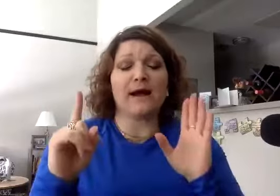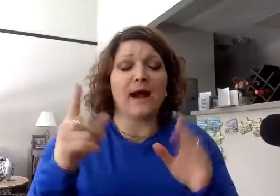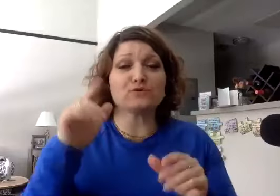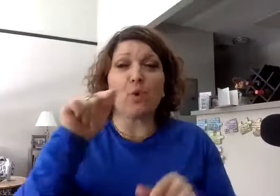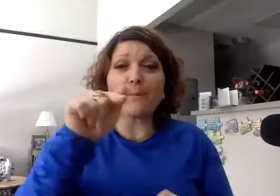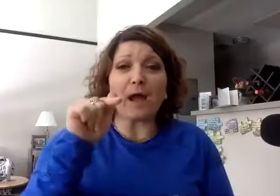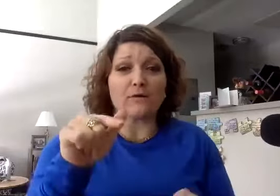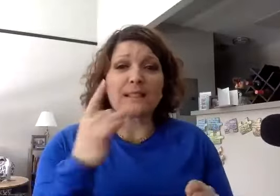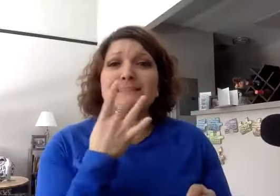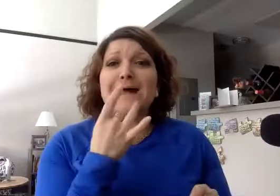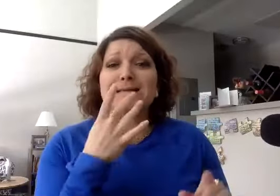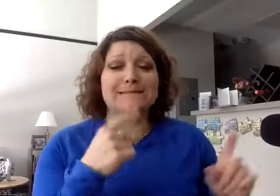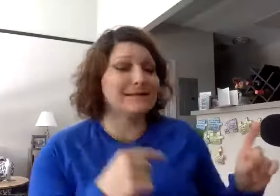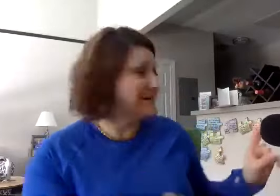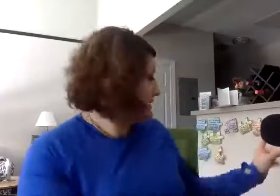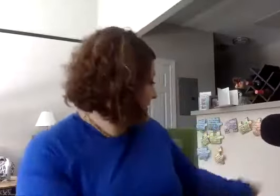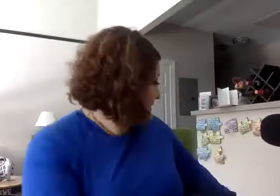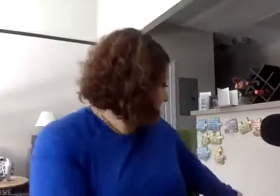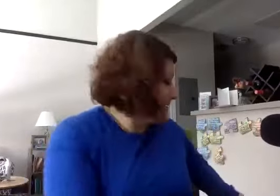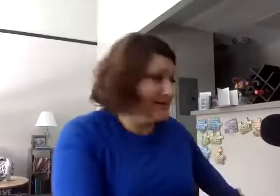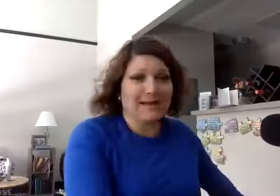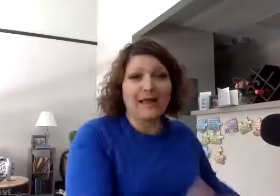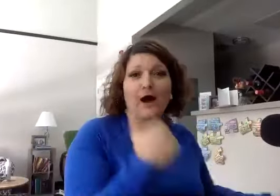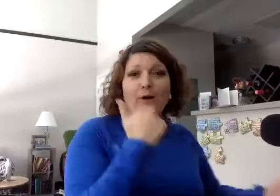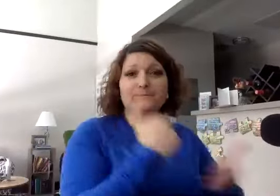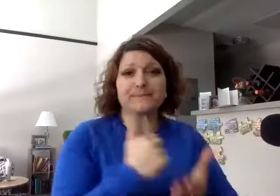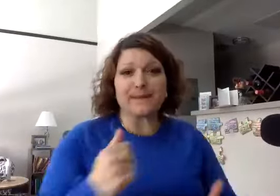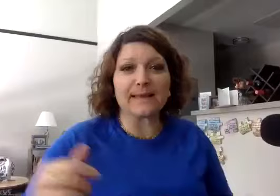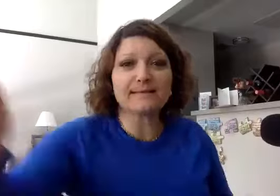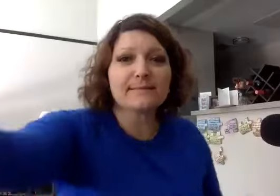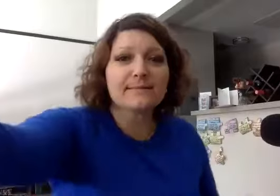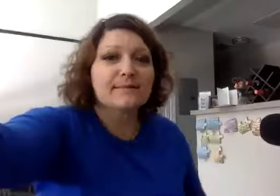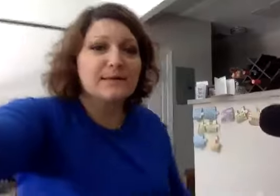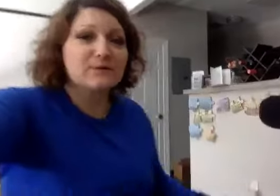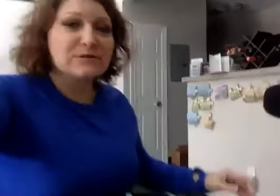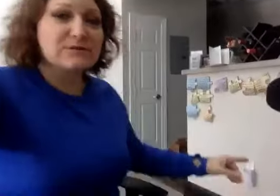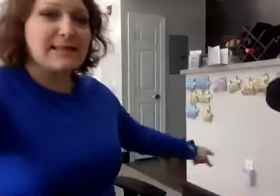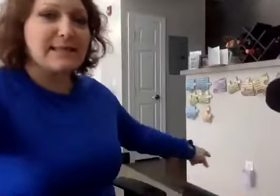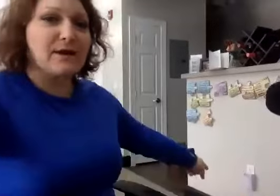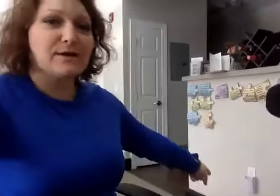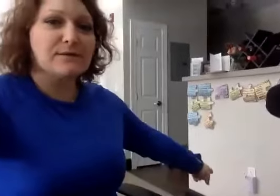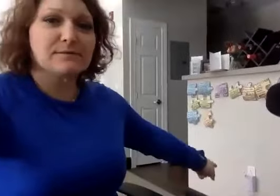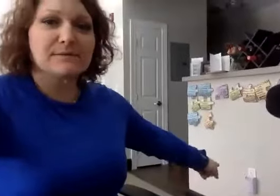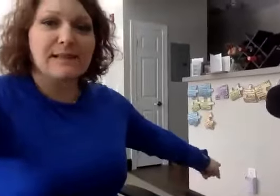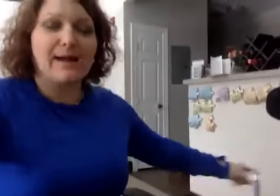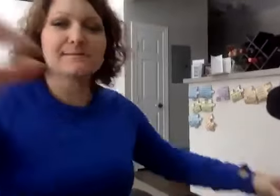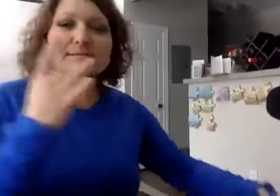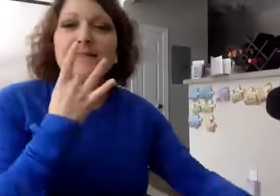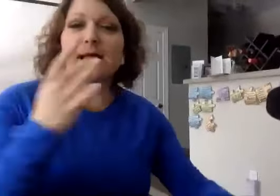doorbell light that helps me. It's right there. That's the light.